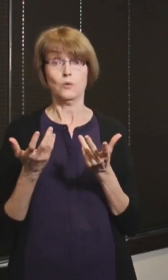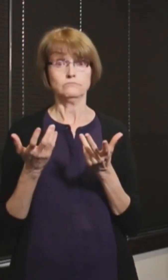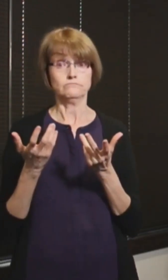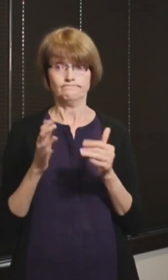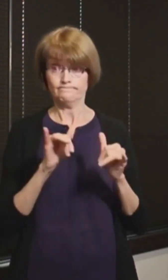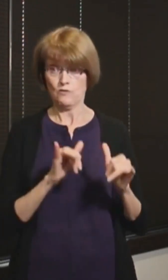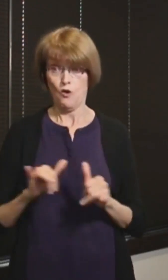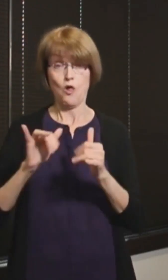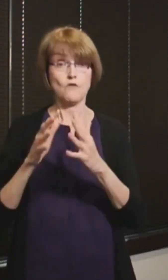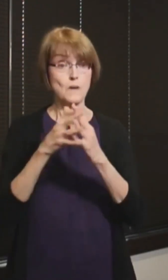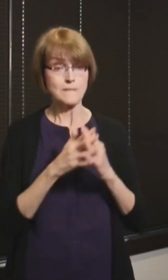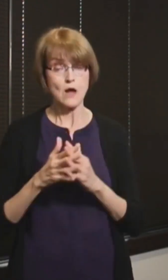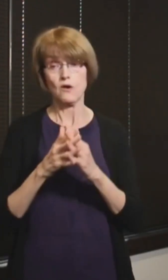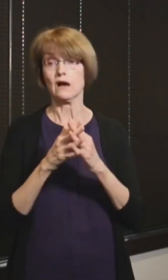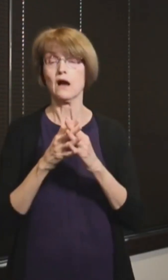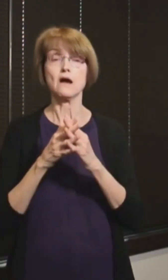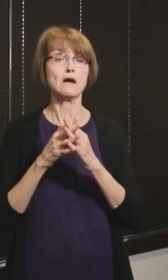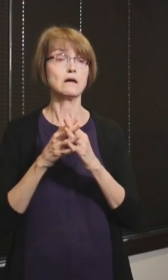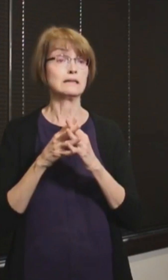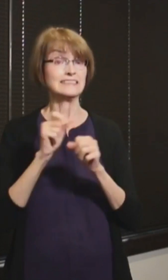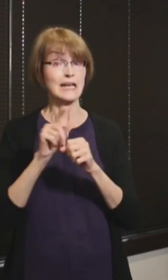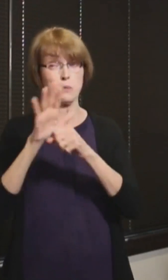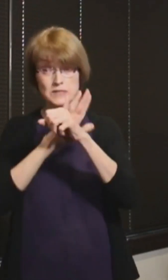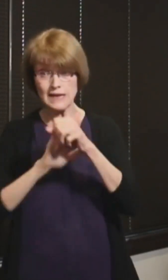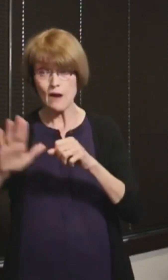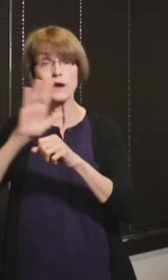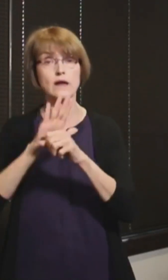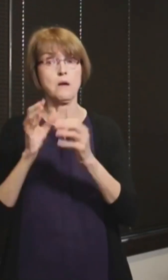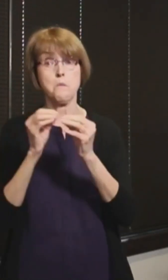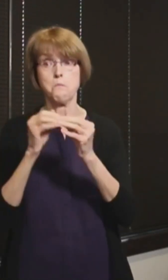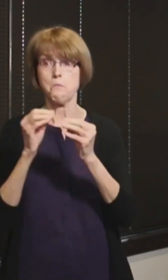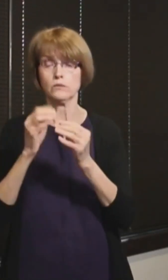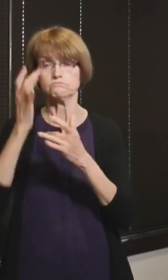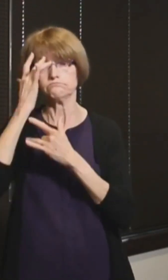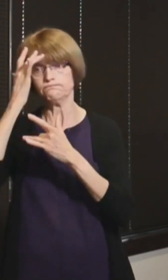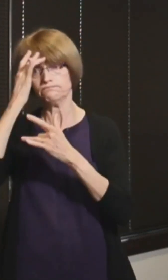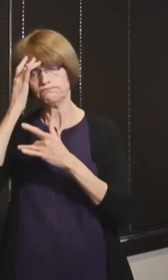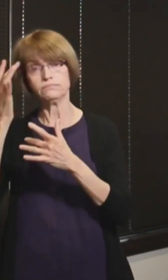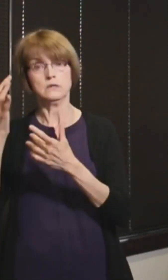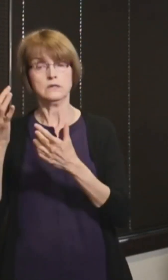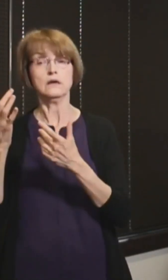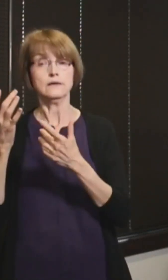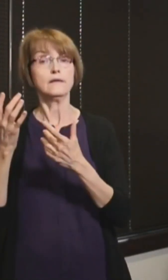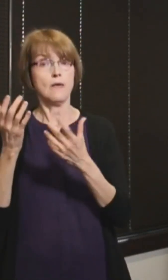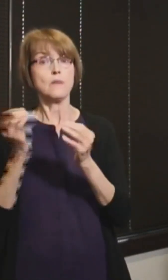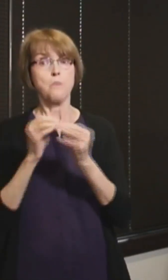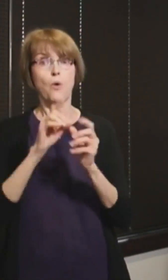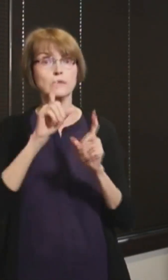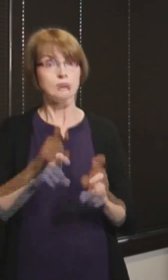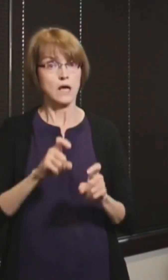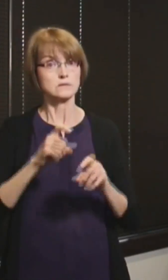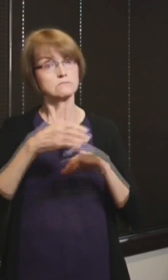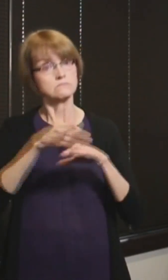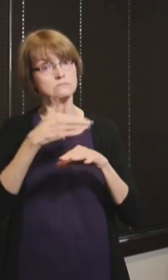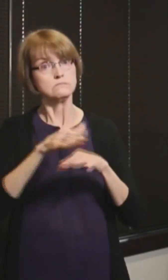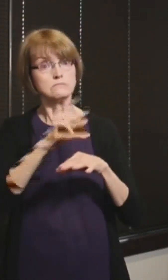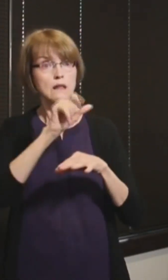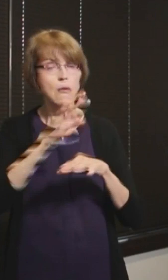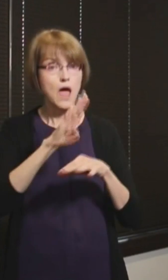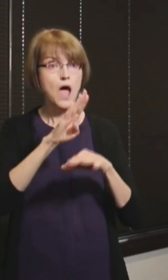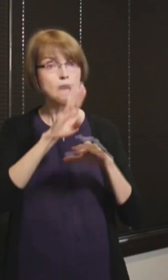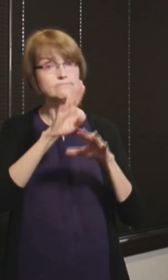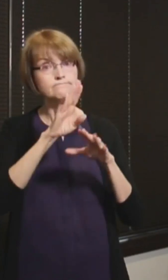country, throughout our metropolitan area, equates to more tests being run. There's limited amount of test